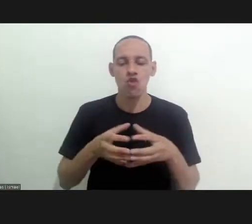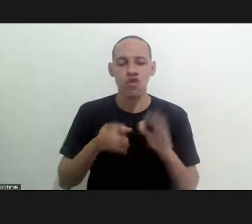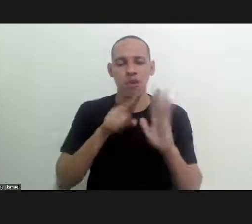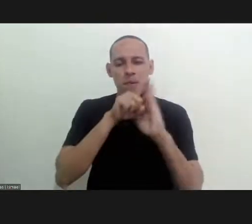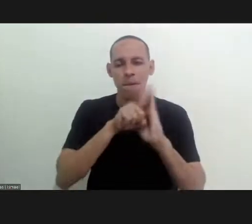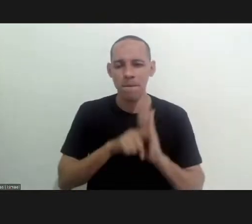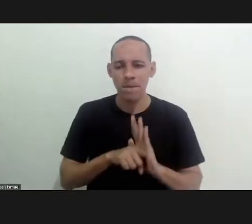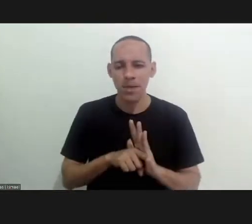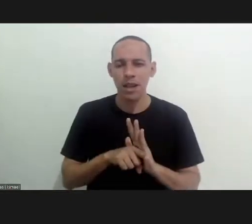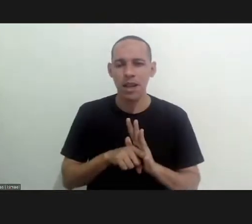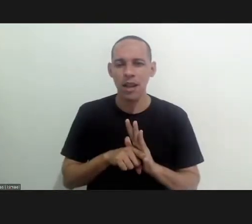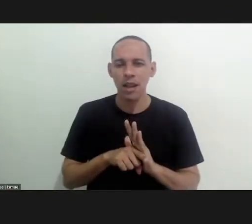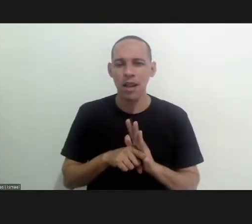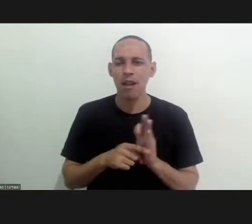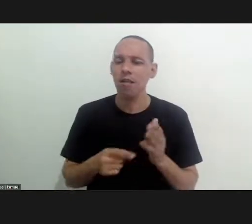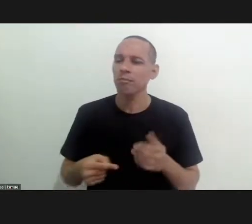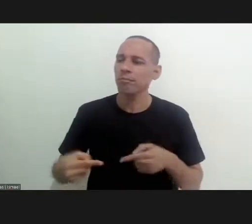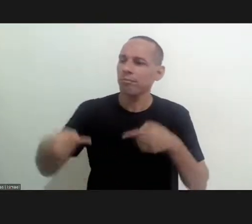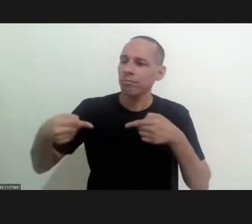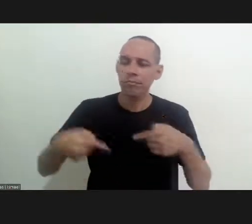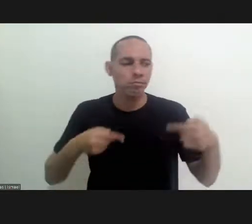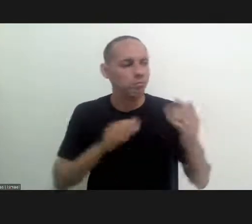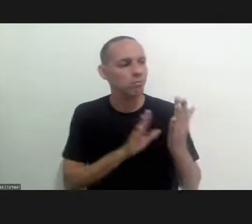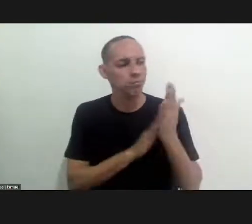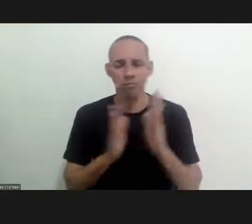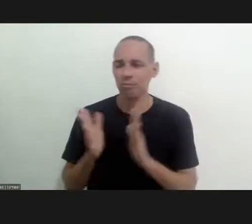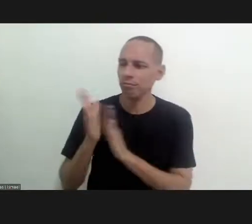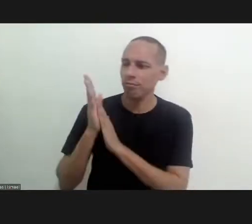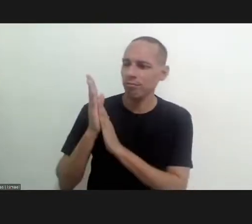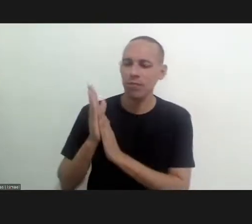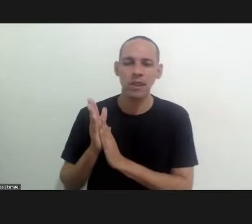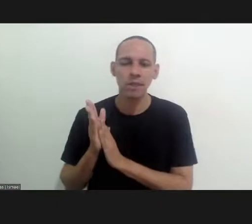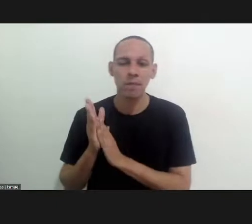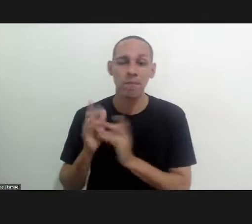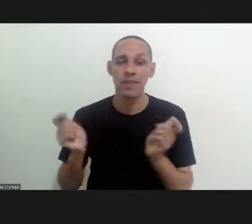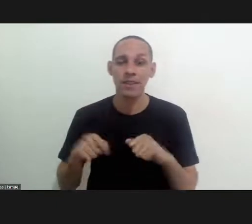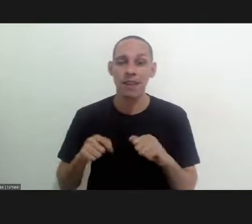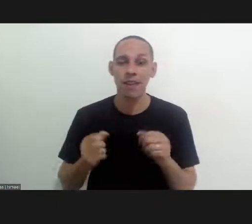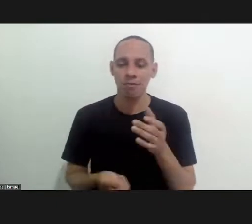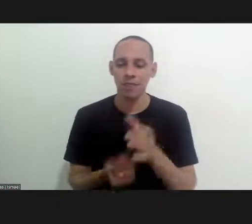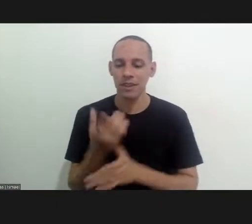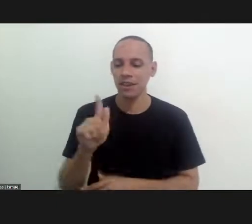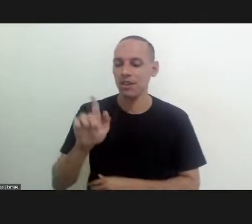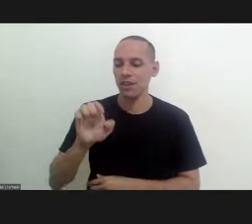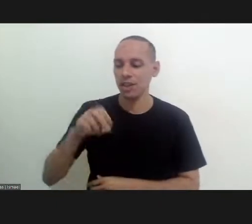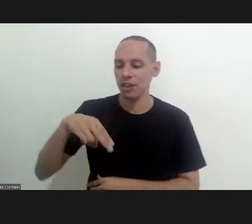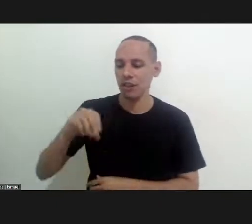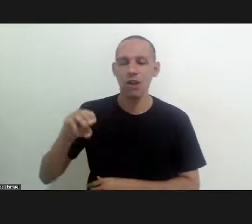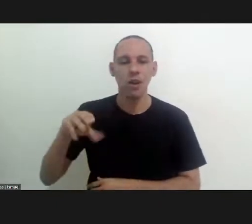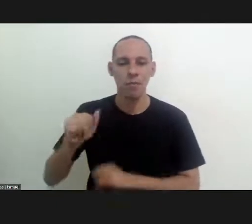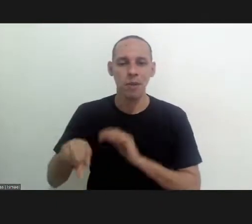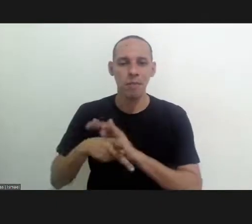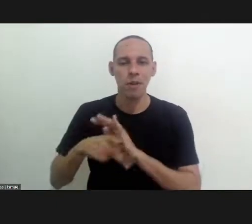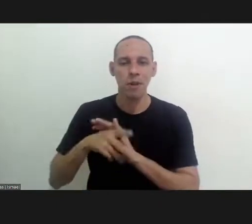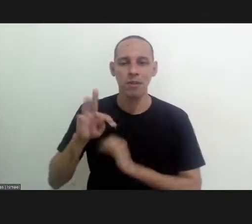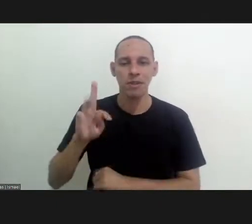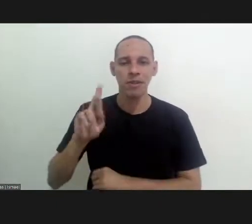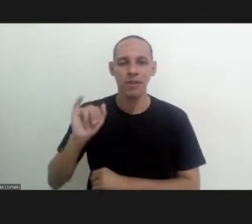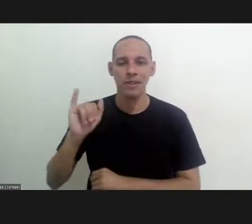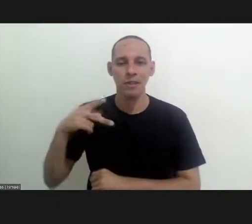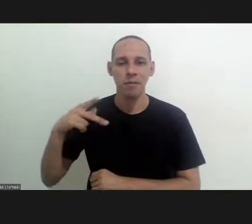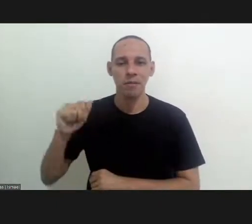research group to make a contribution and at the end for all of that to generate a genome of t cruzi